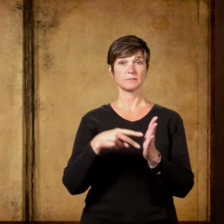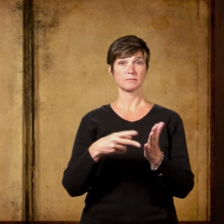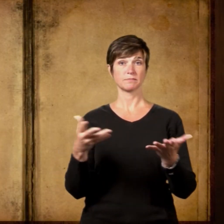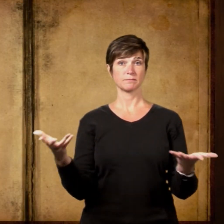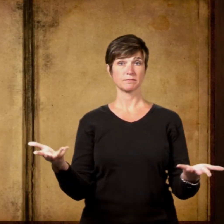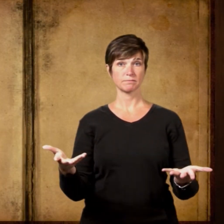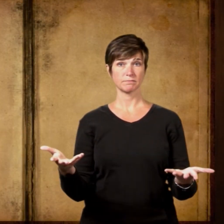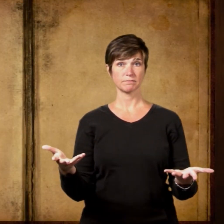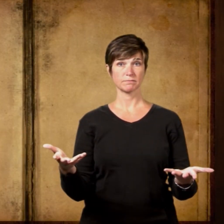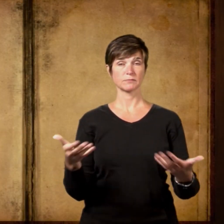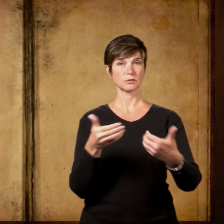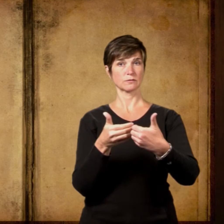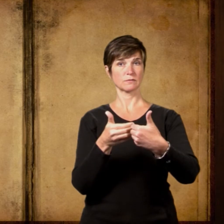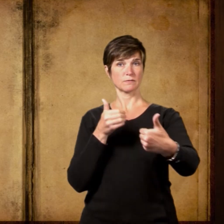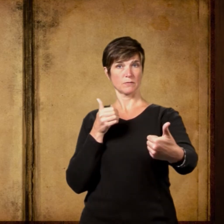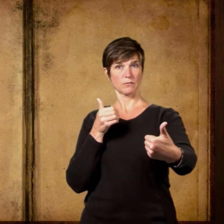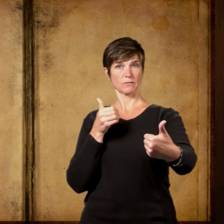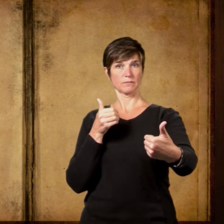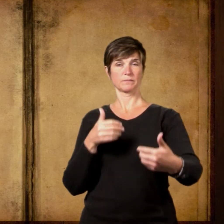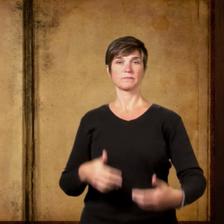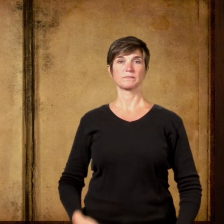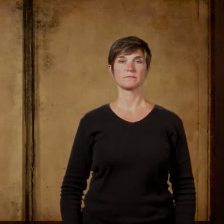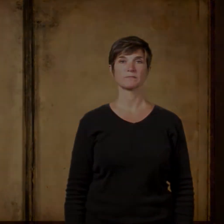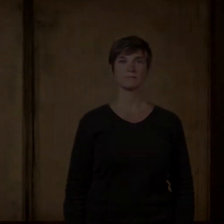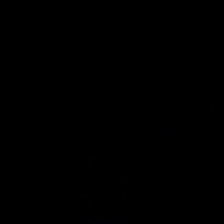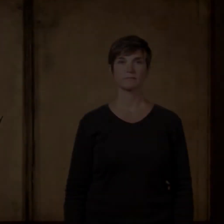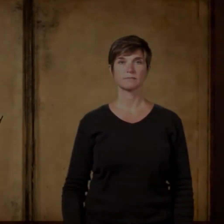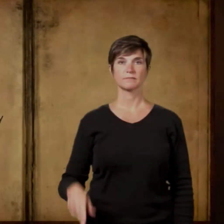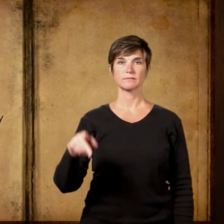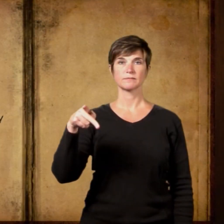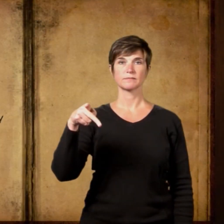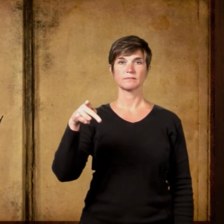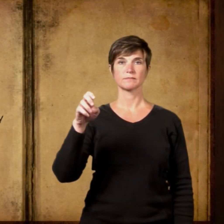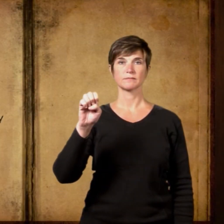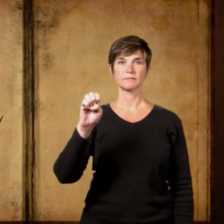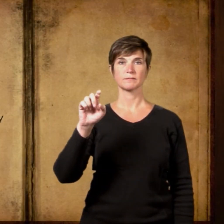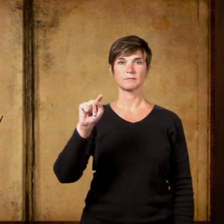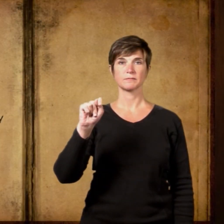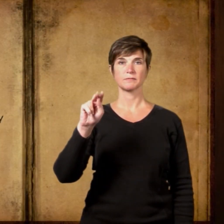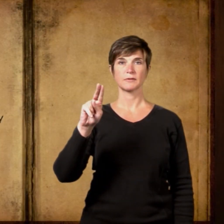Pulled away from Petulantly Petulantly